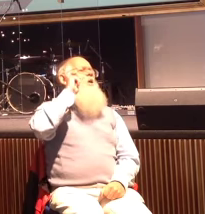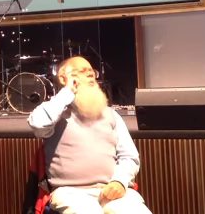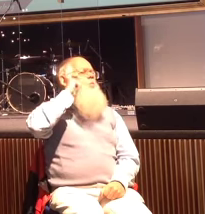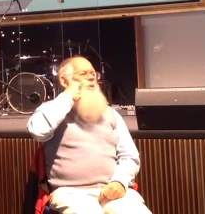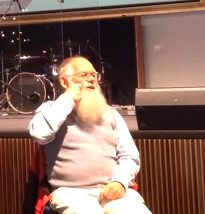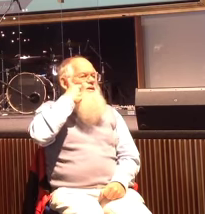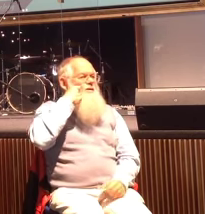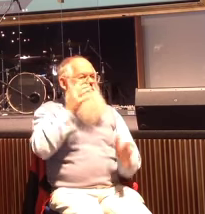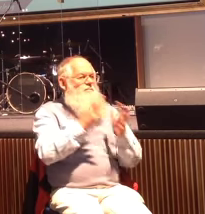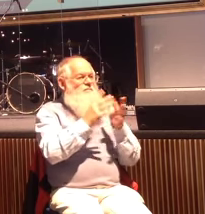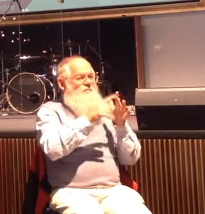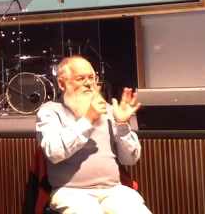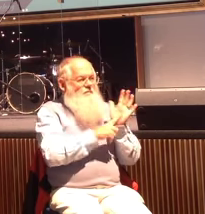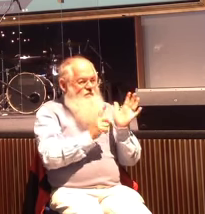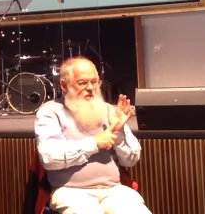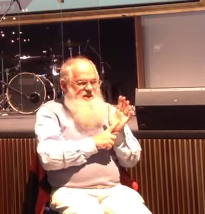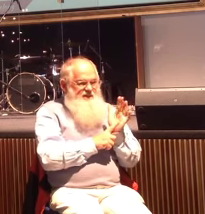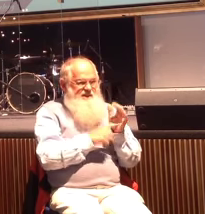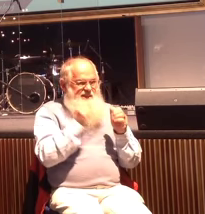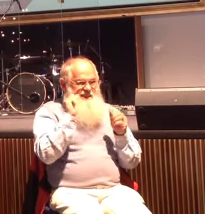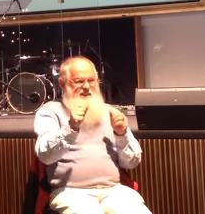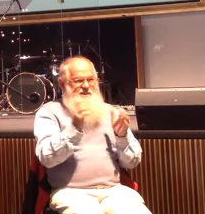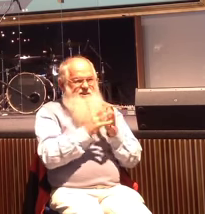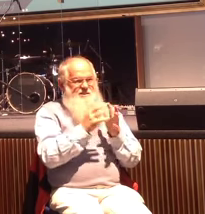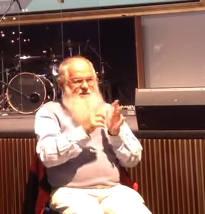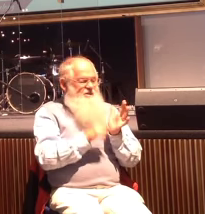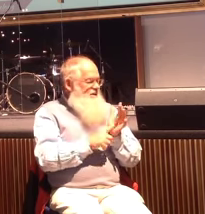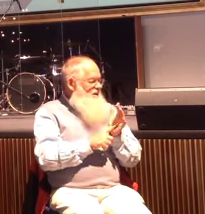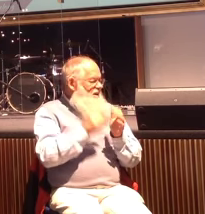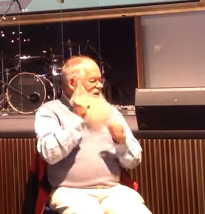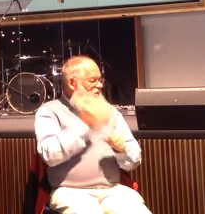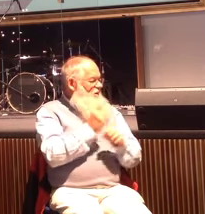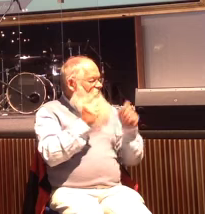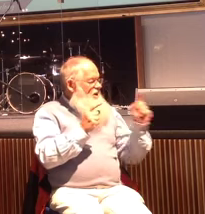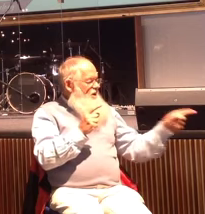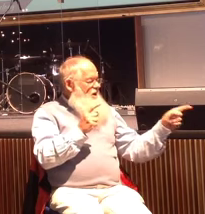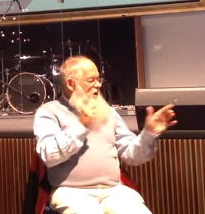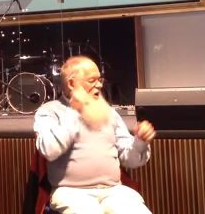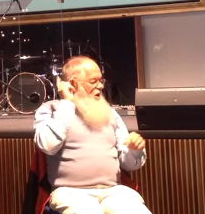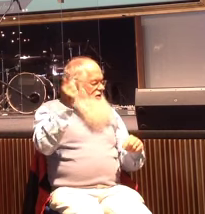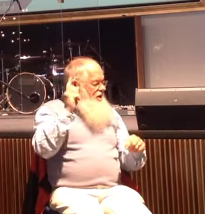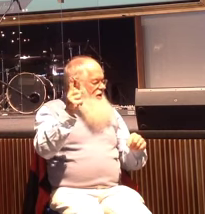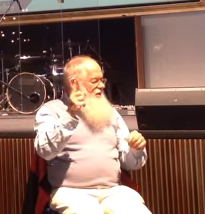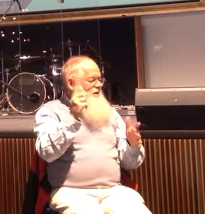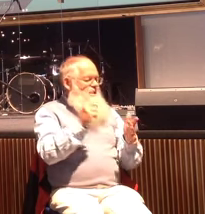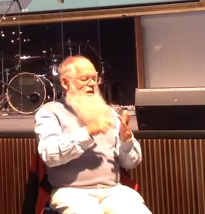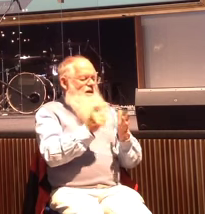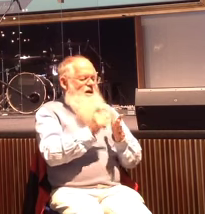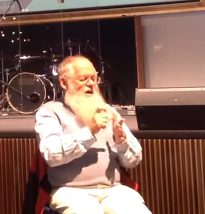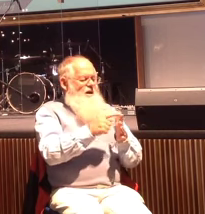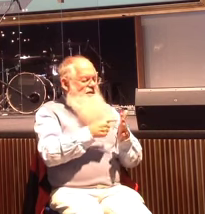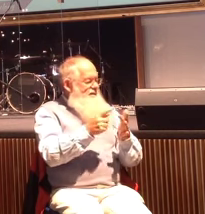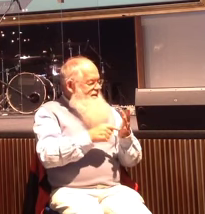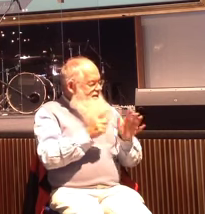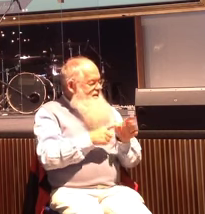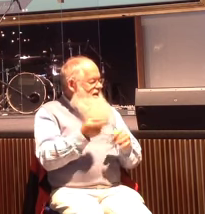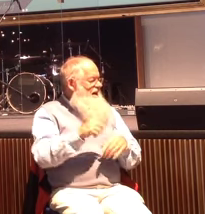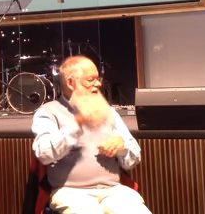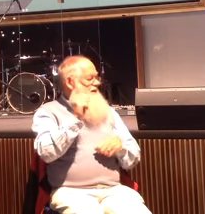authority, His identity, and His will for your life. You see, His authority. I still remember